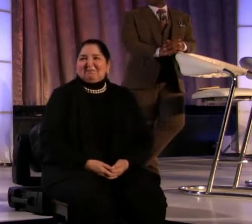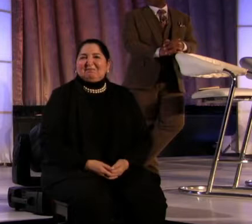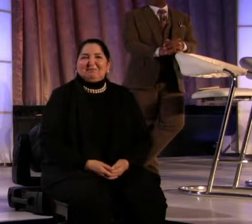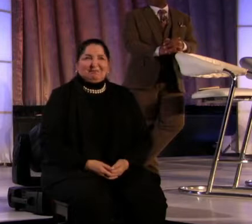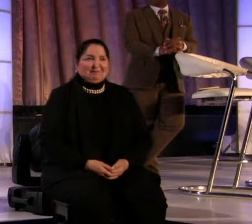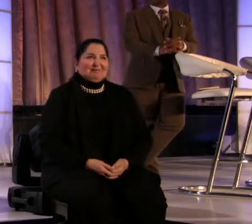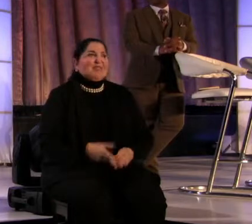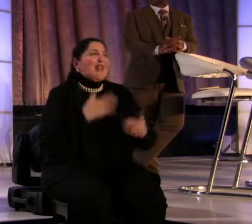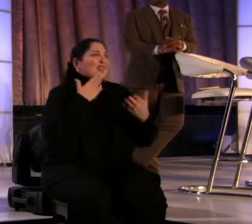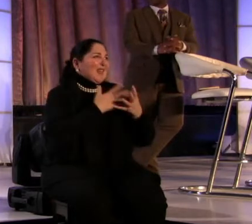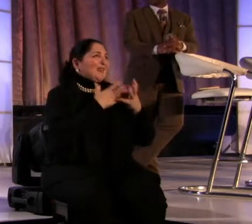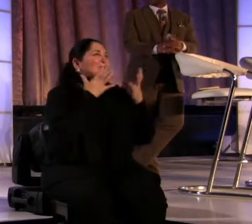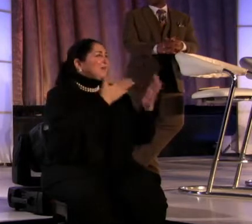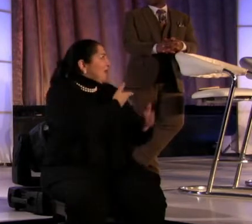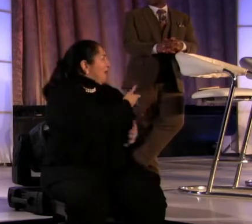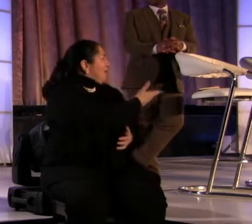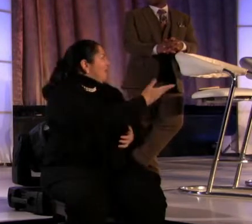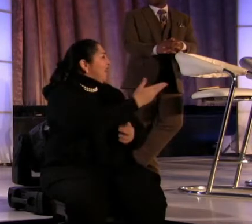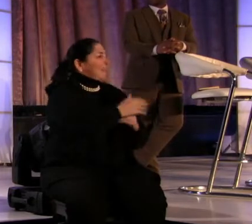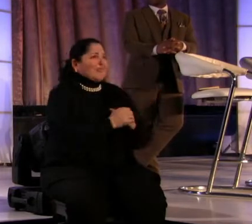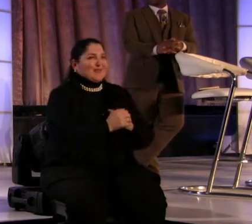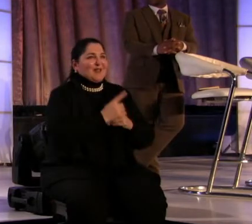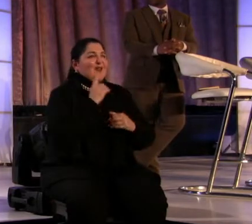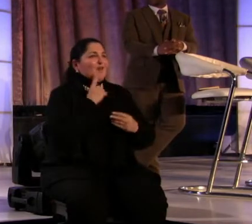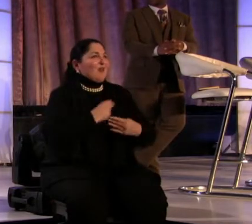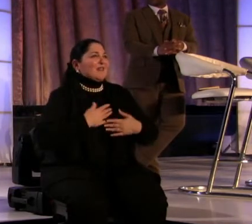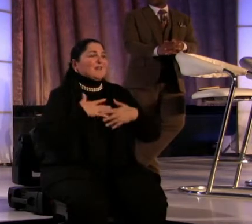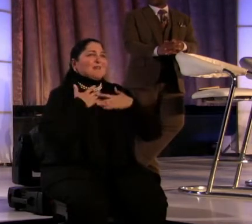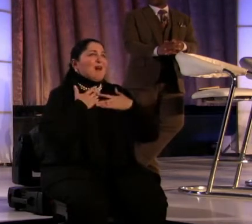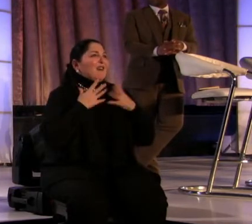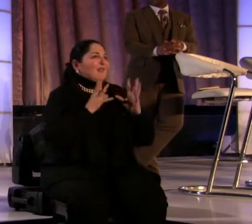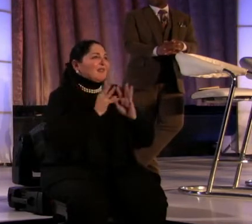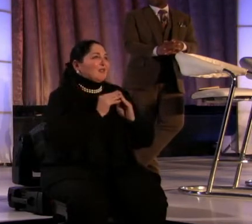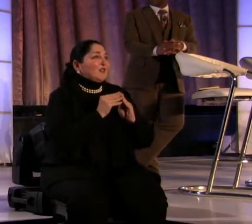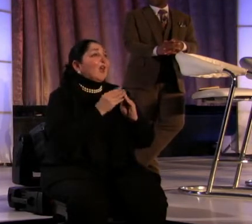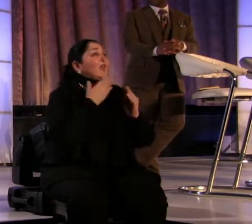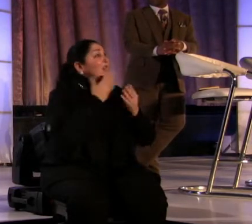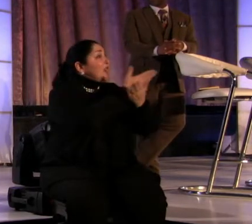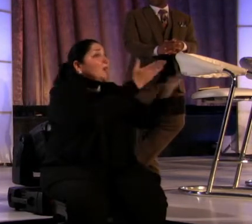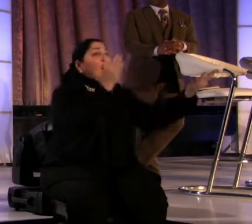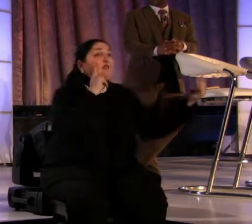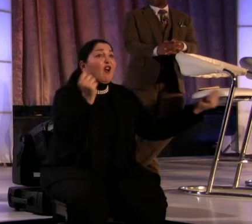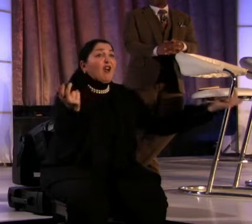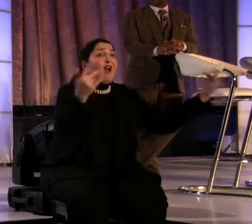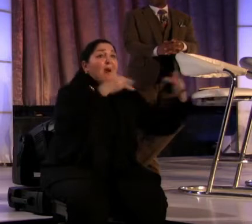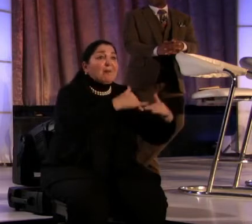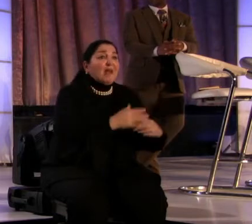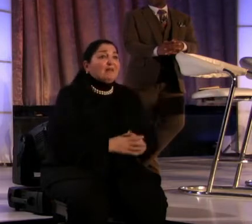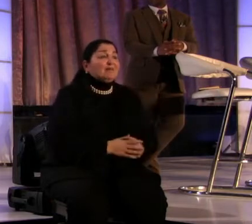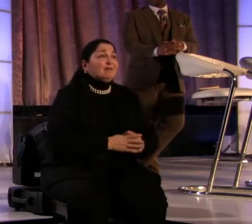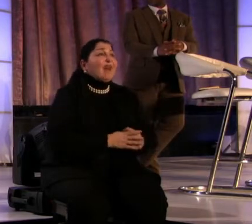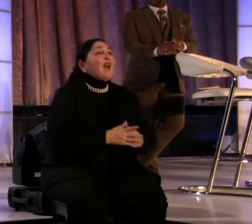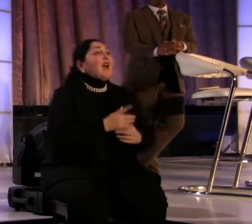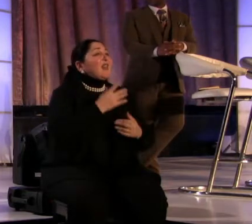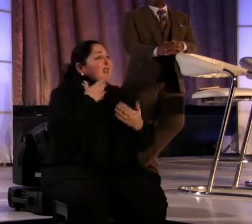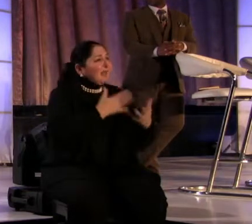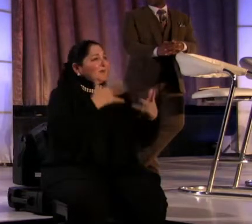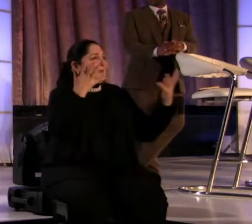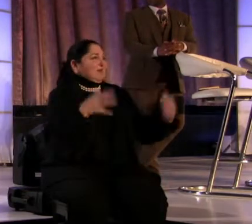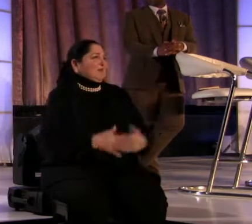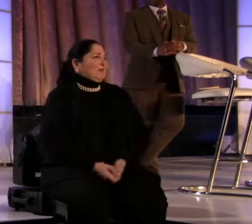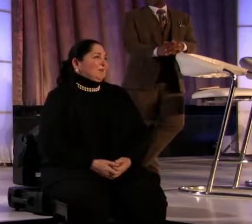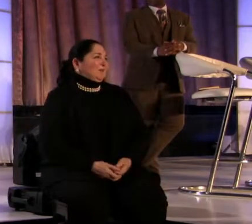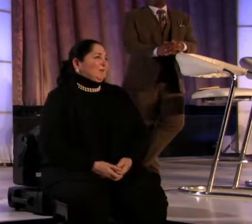Thank you so much for a thoughtful and inspiring session, and thanks to you all for coming and for your participation. Thank you so much.